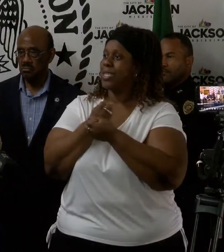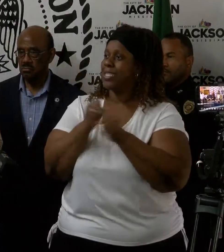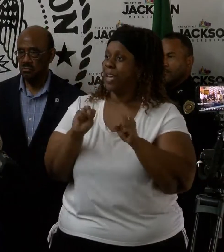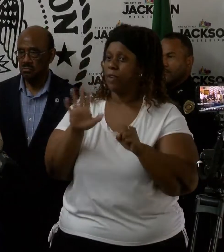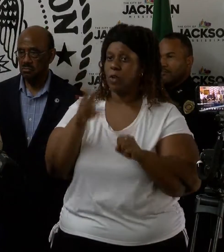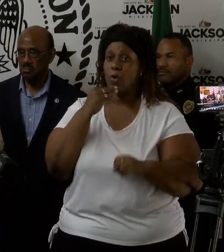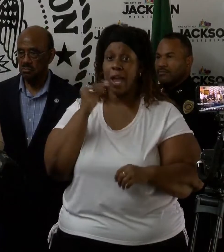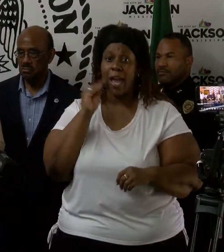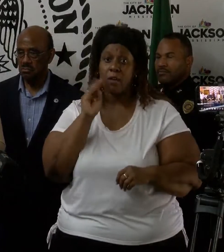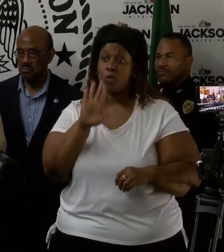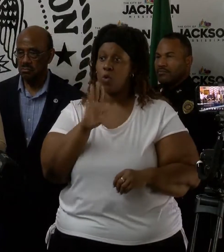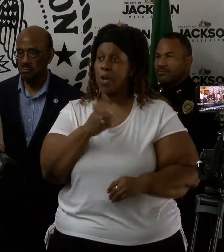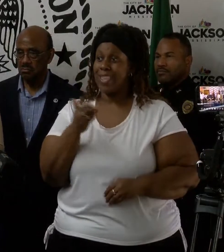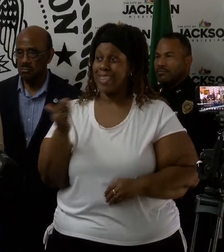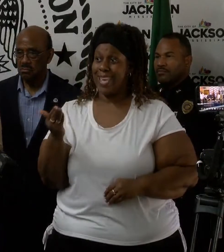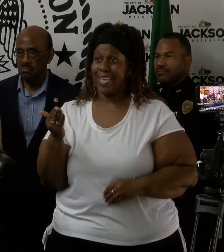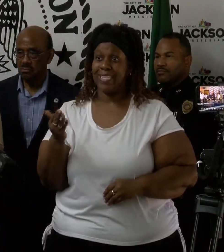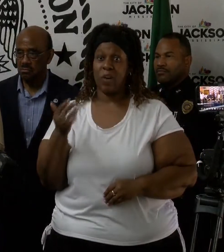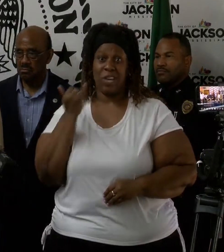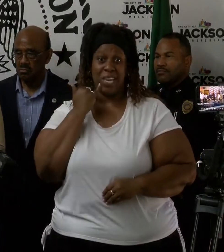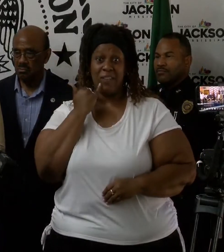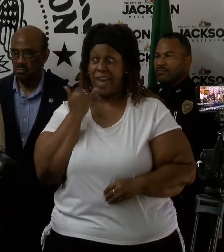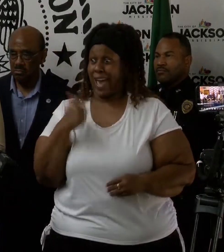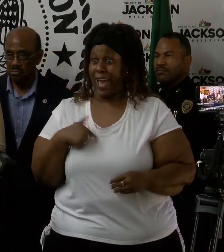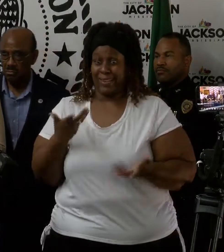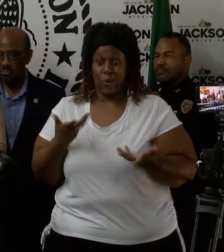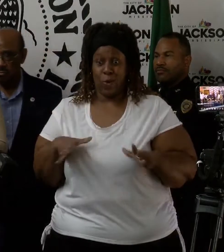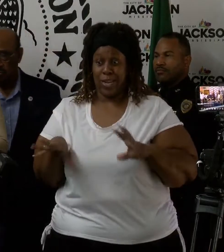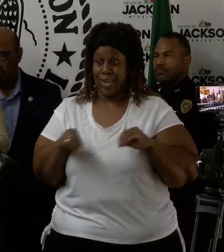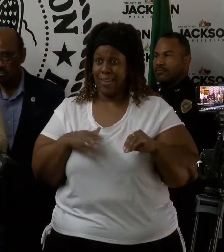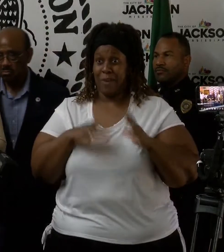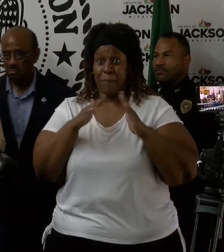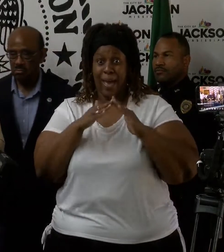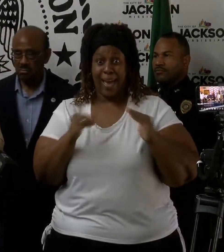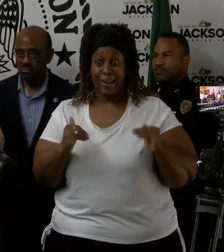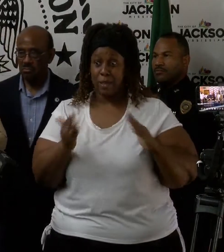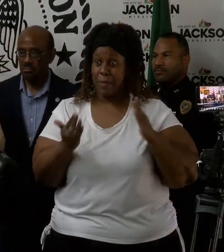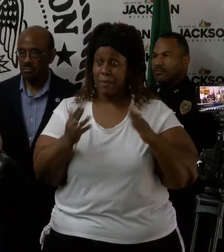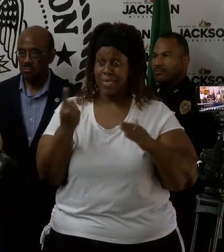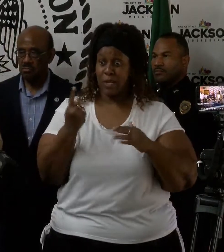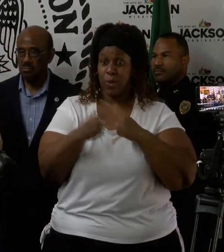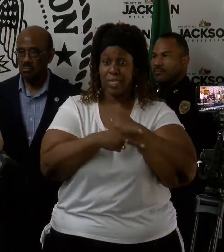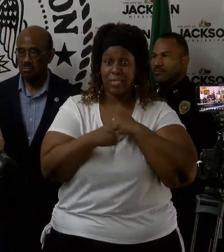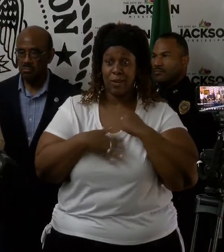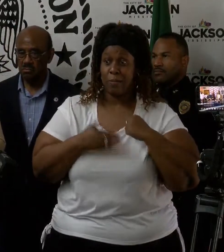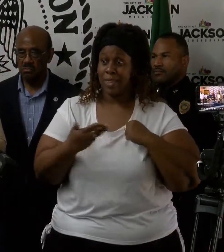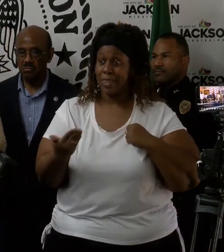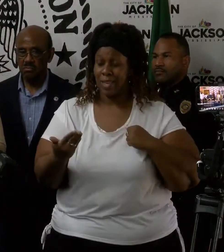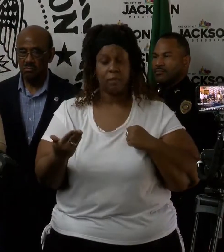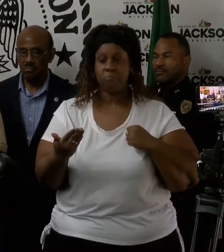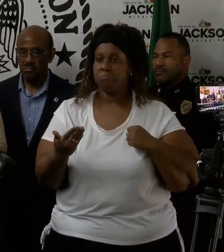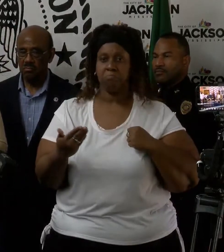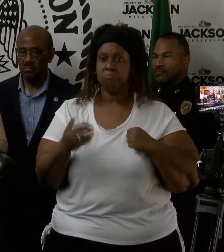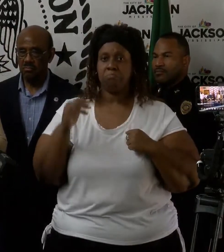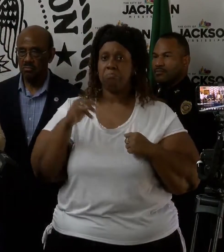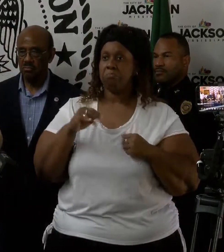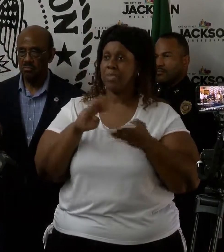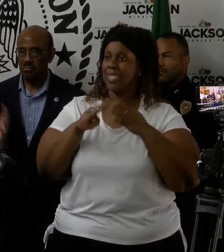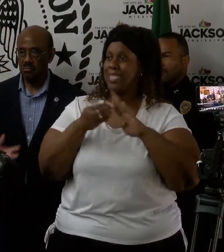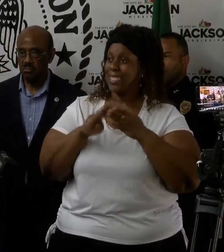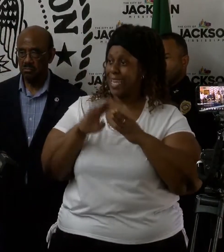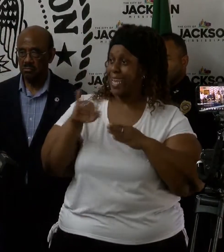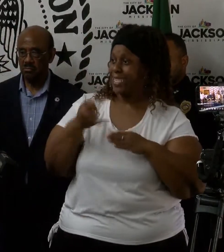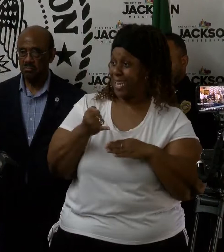So those residents that are hesitant to evacuate out of concern for your property, the city of Jackson